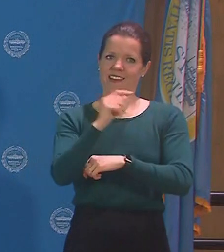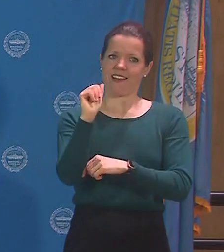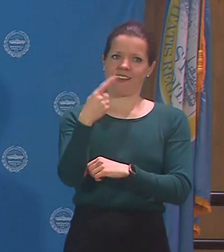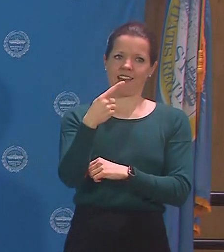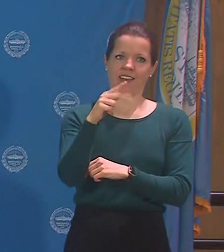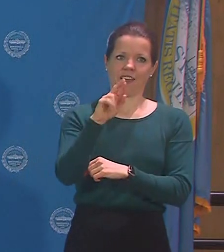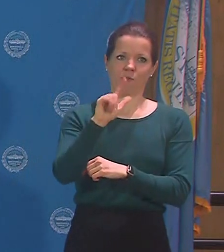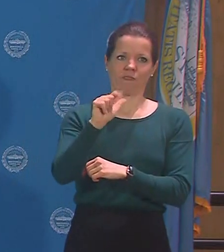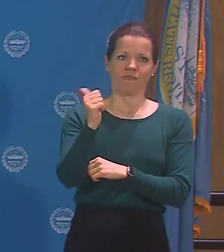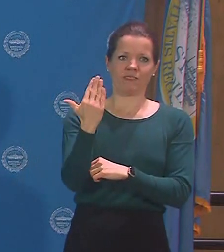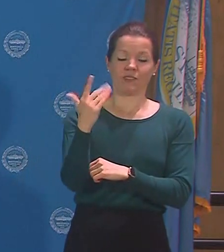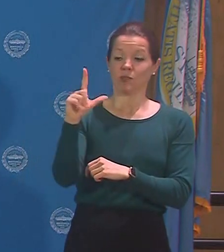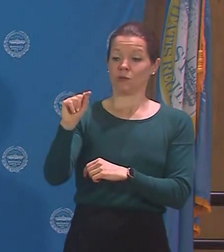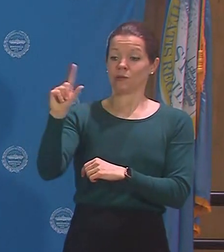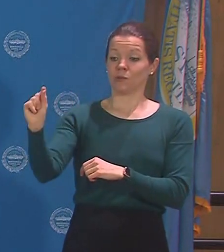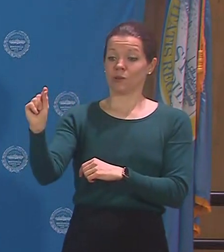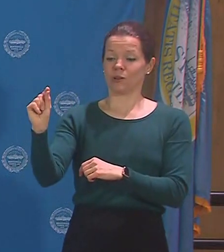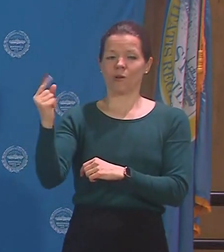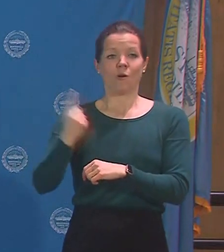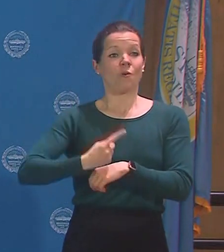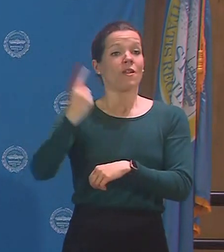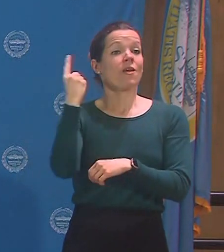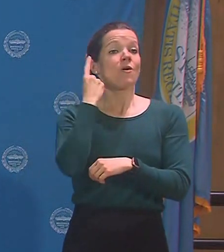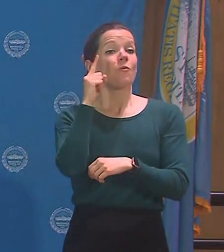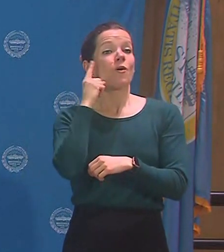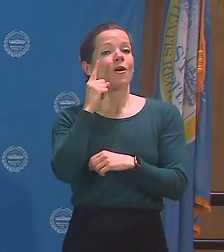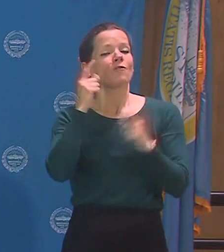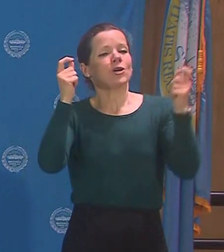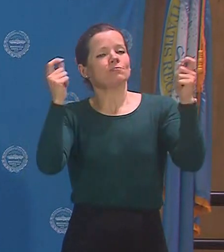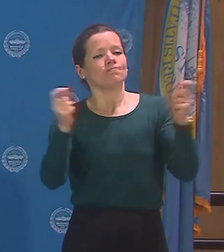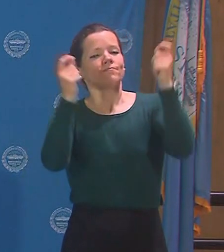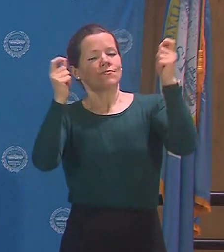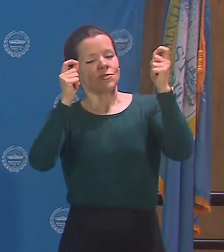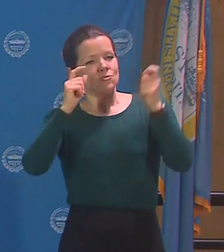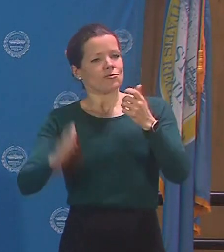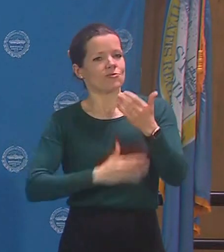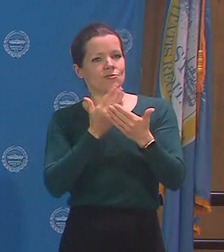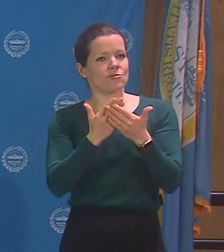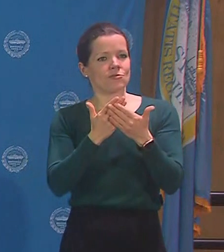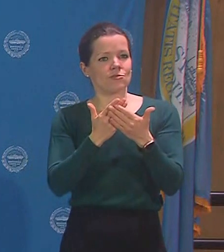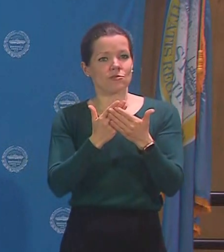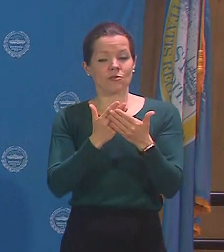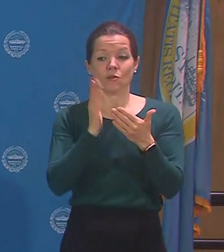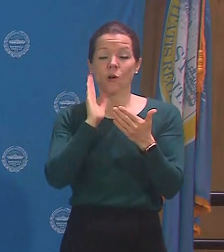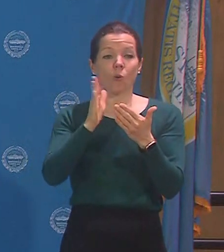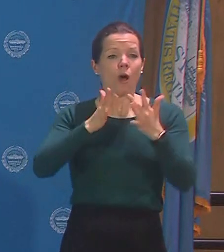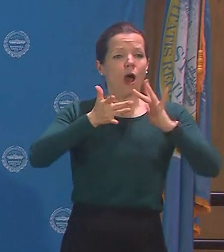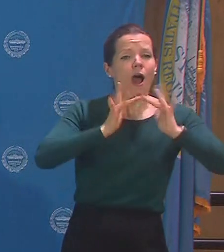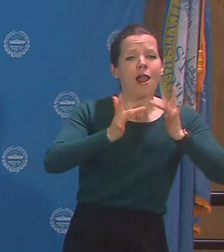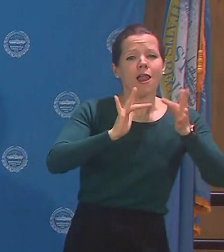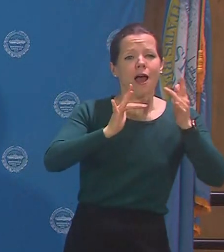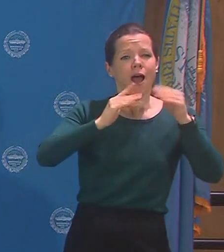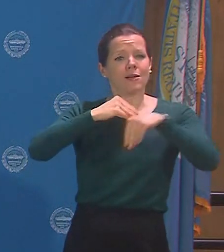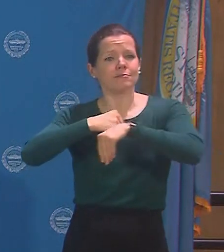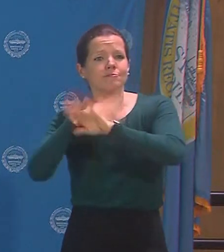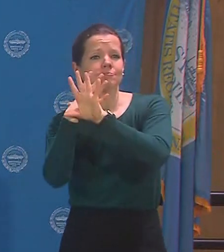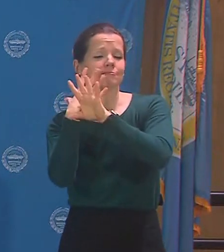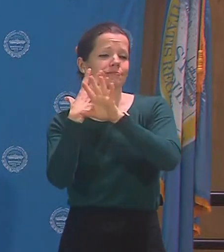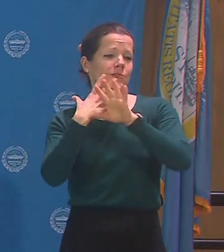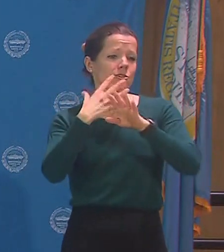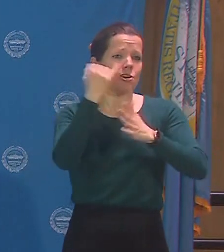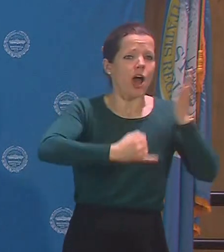sharing opportunities to connect online with Boston's faith community, with secular organizations, and with our local art community